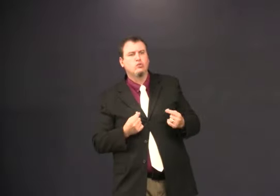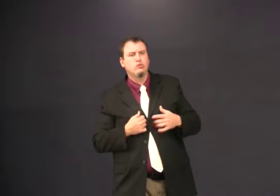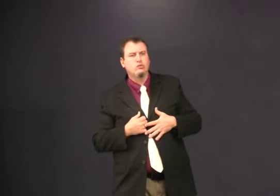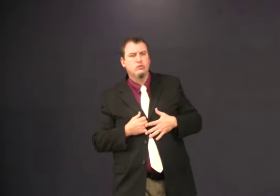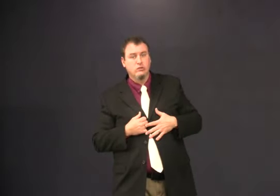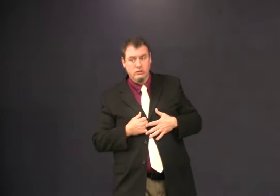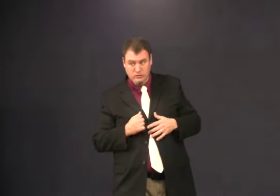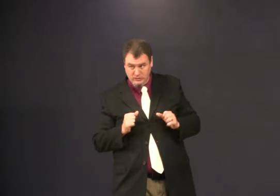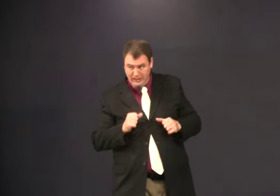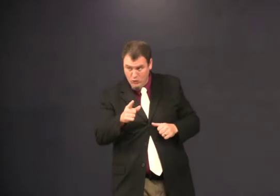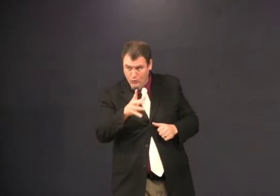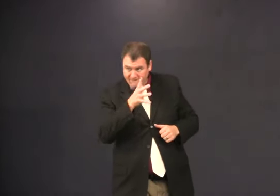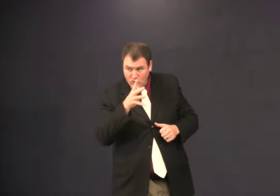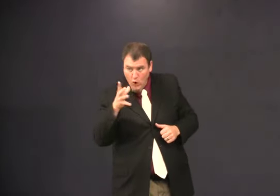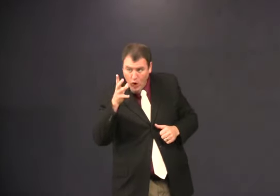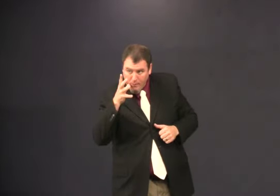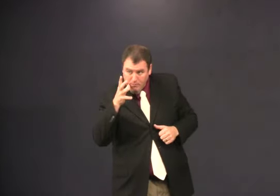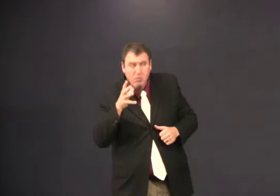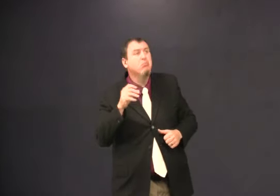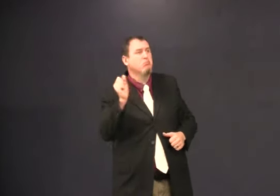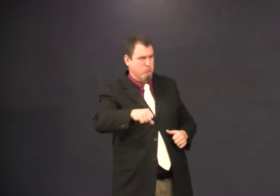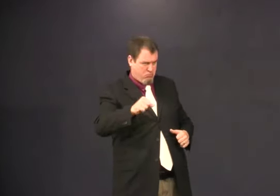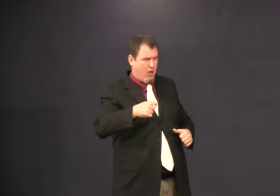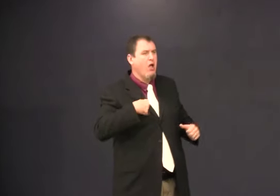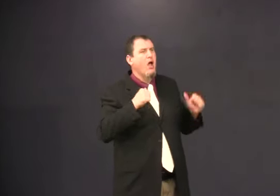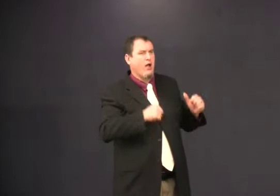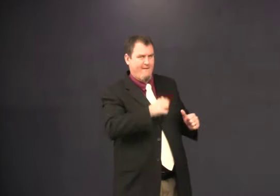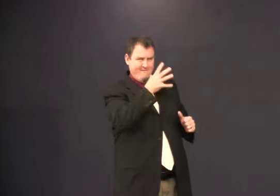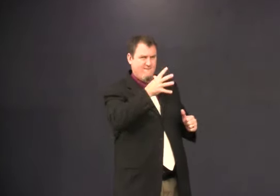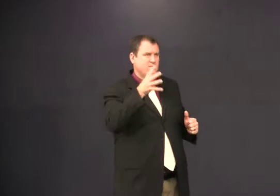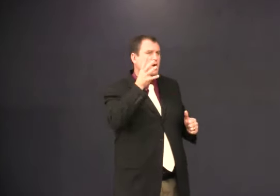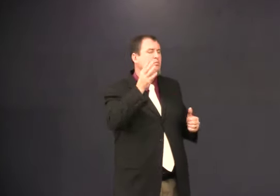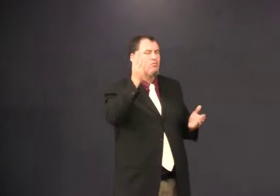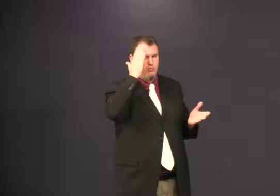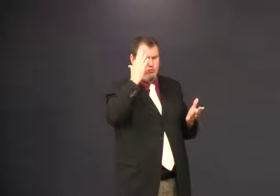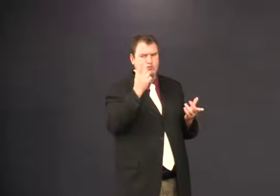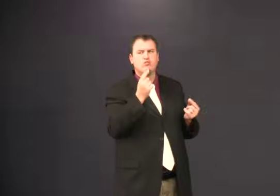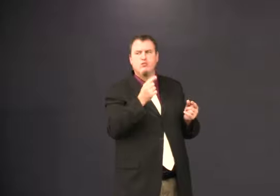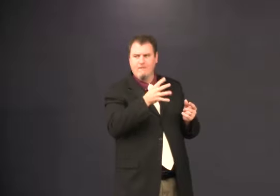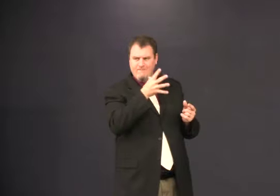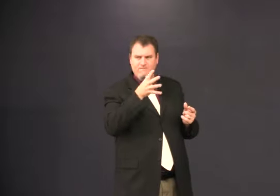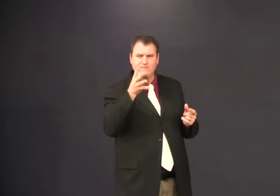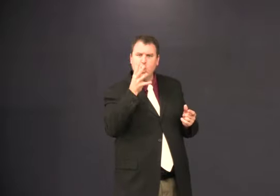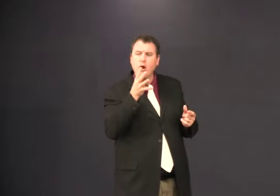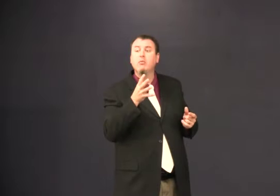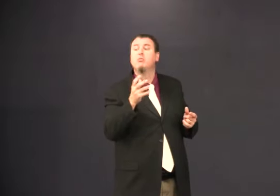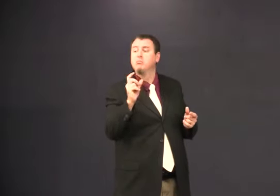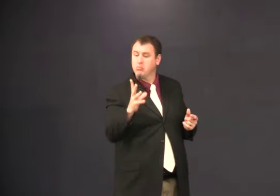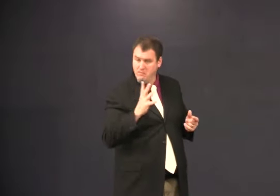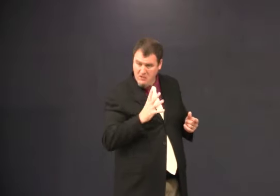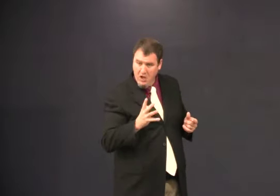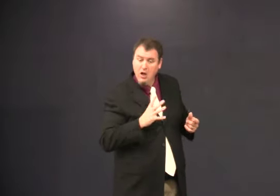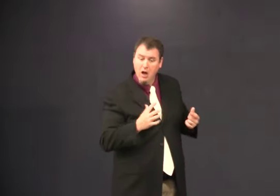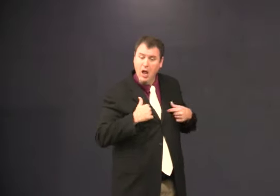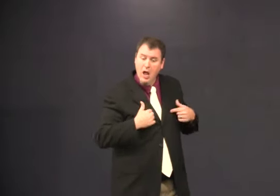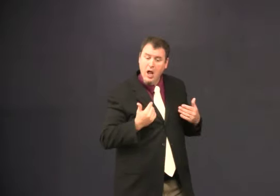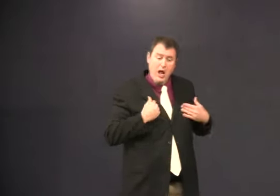really hunt. What do I do? Do you farm? Yes, I can farm. I know what and how to farm. Okay,